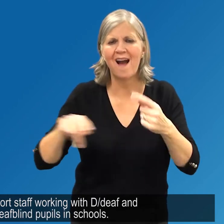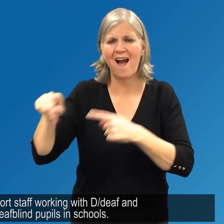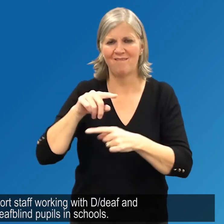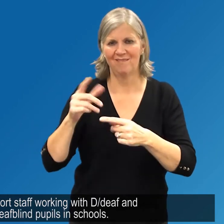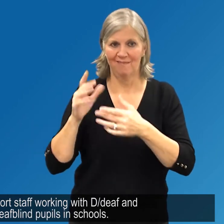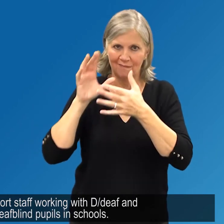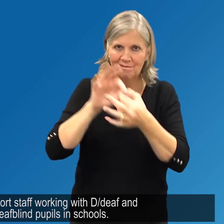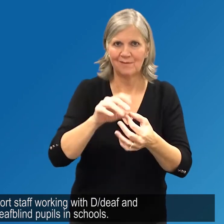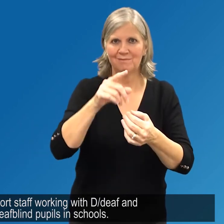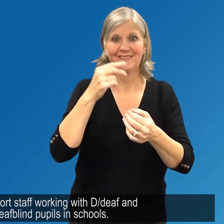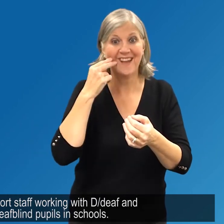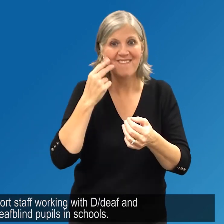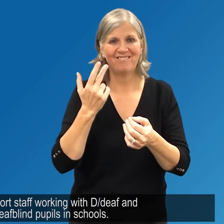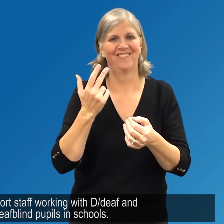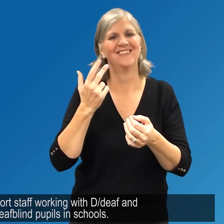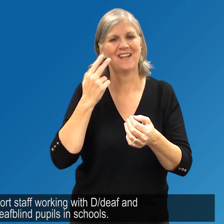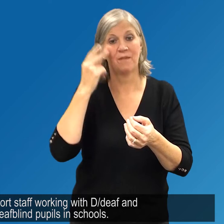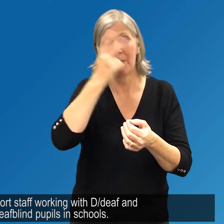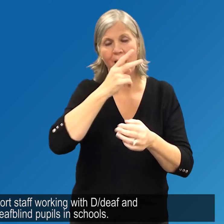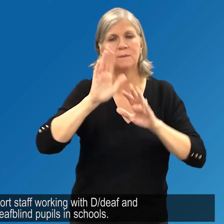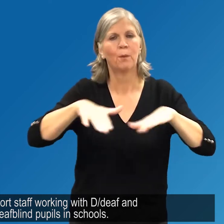working with D-deaf and deafblind pupils in schools.